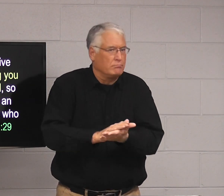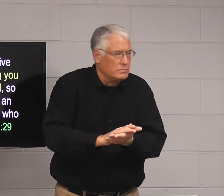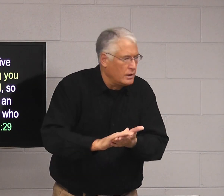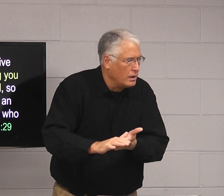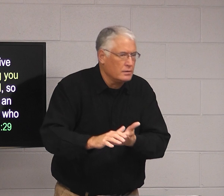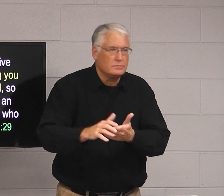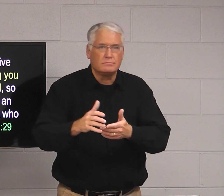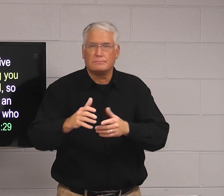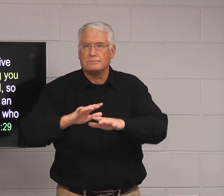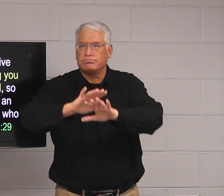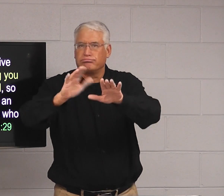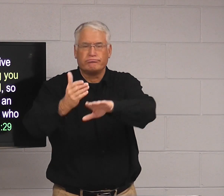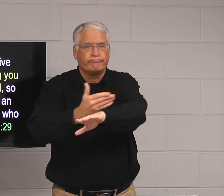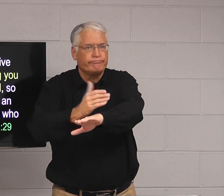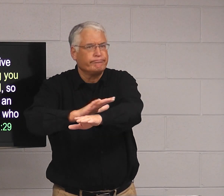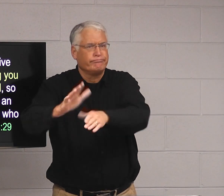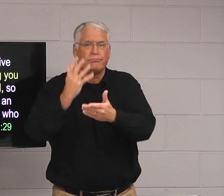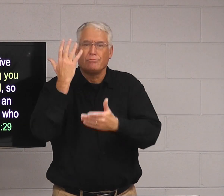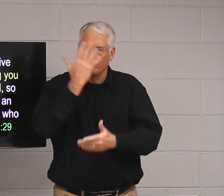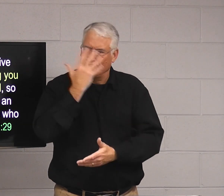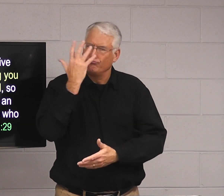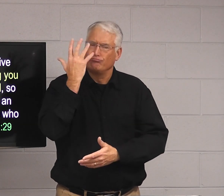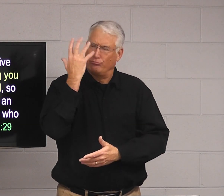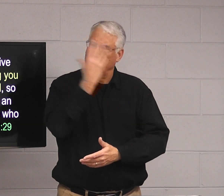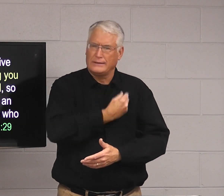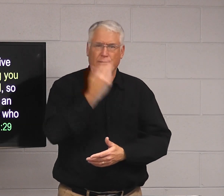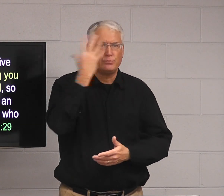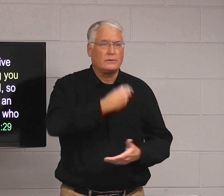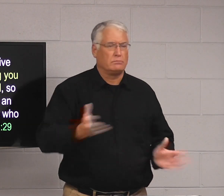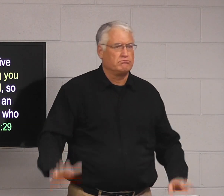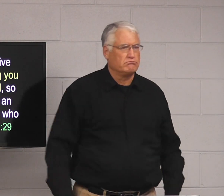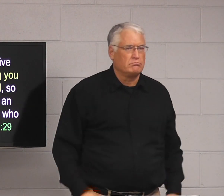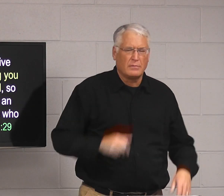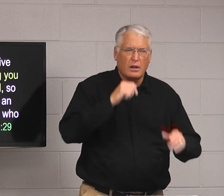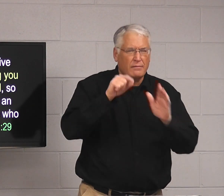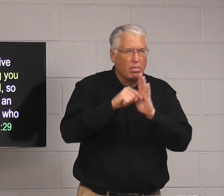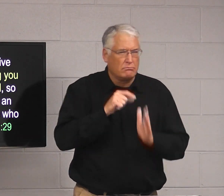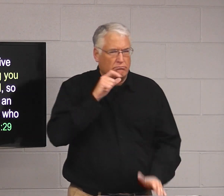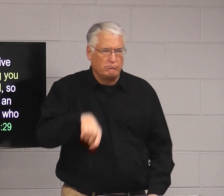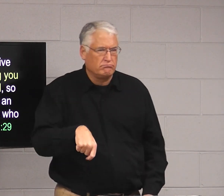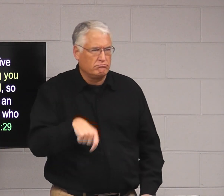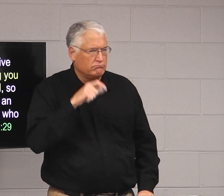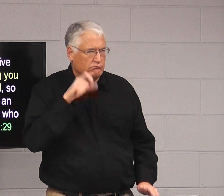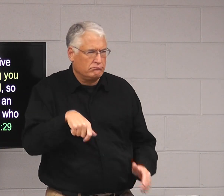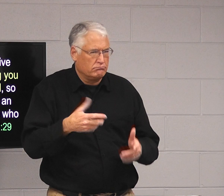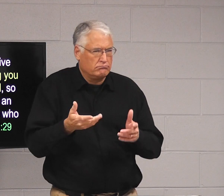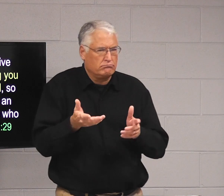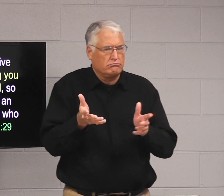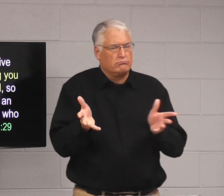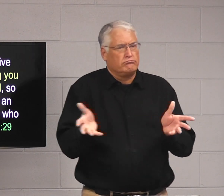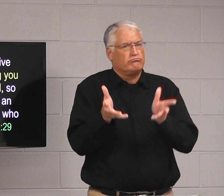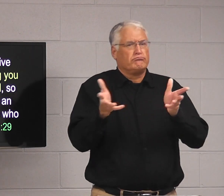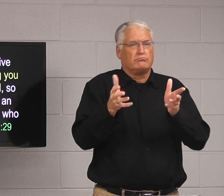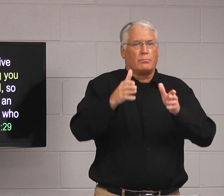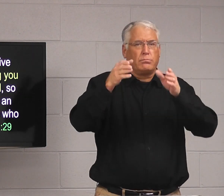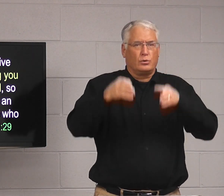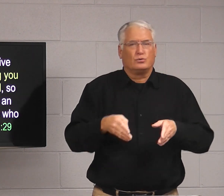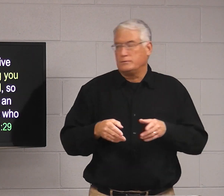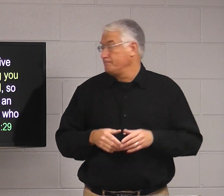And basement might be nice. It might have had some improvements. It's really beautiful. You know, not say negative things. We should be